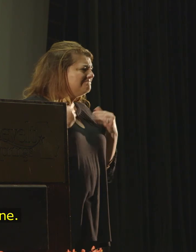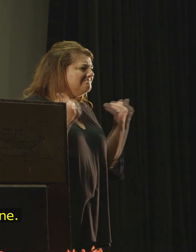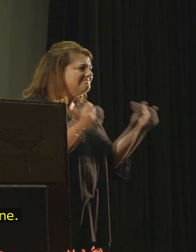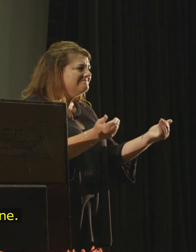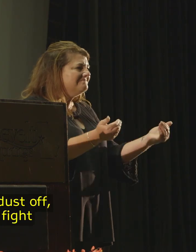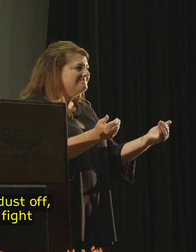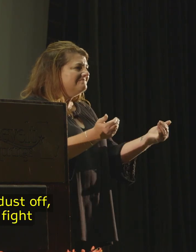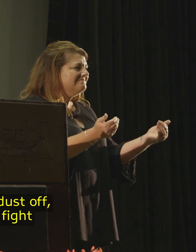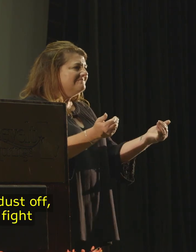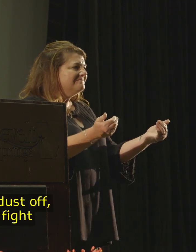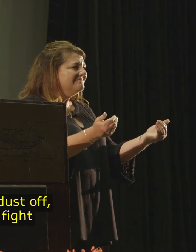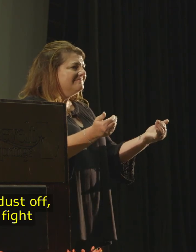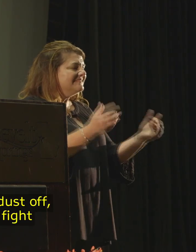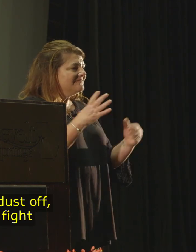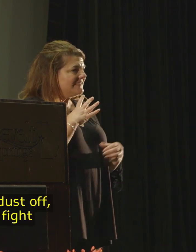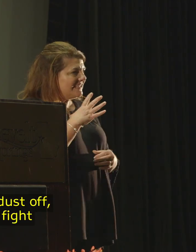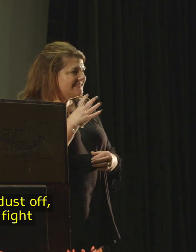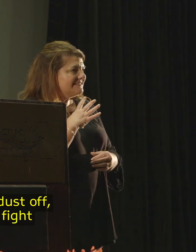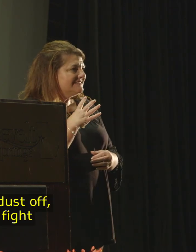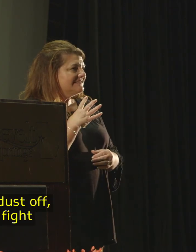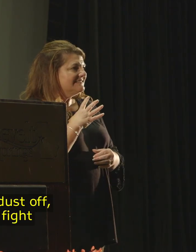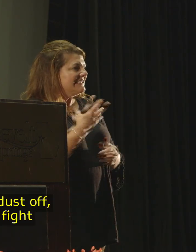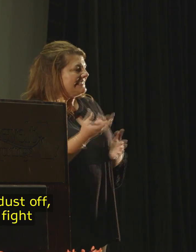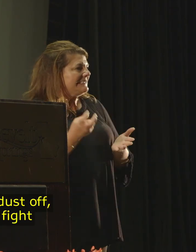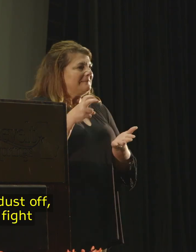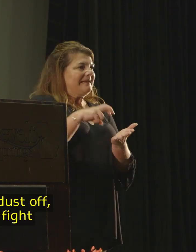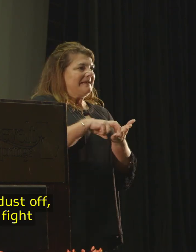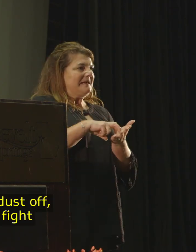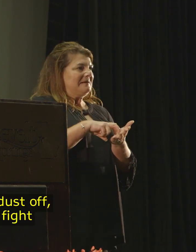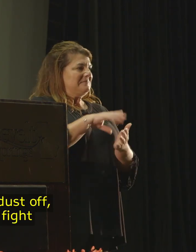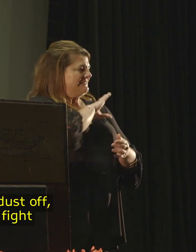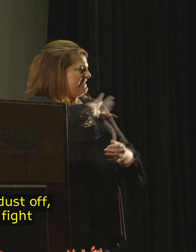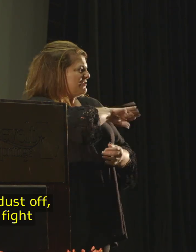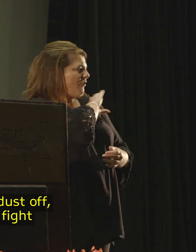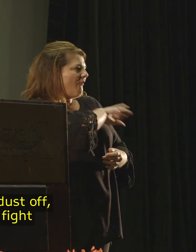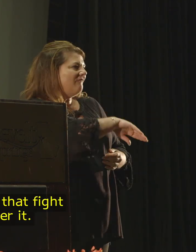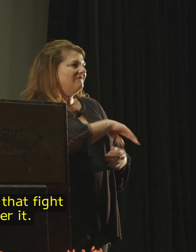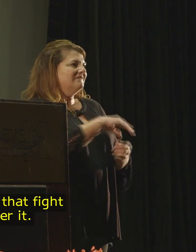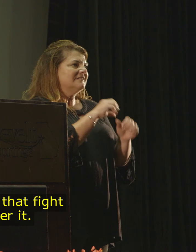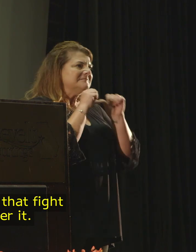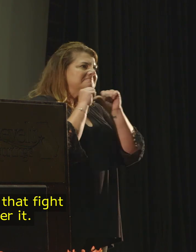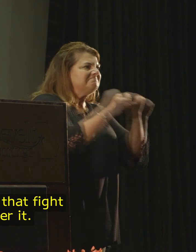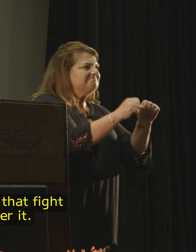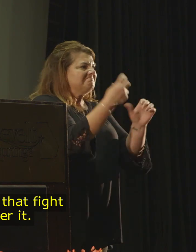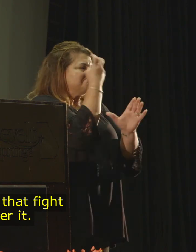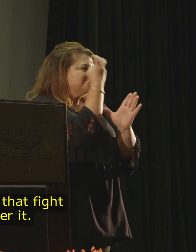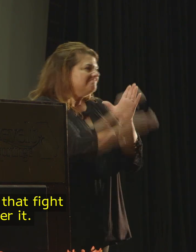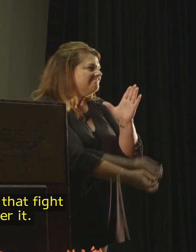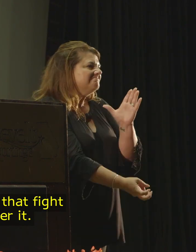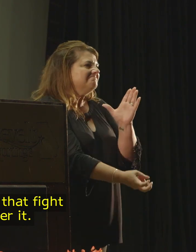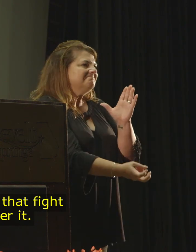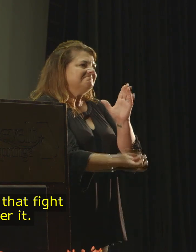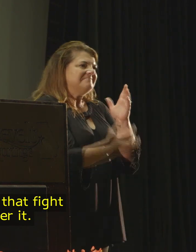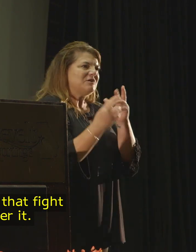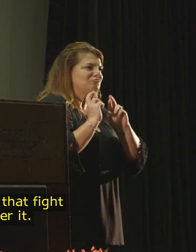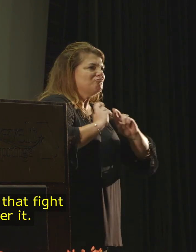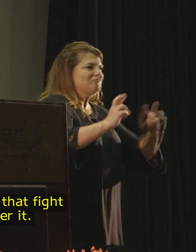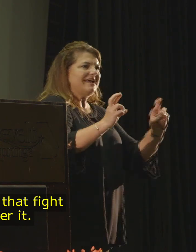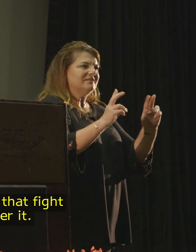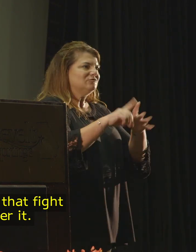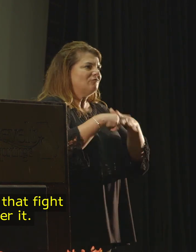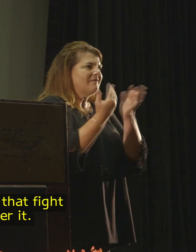That is fine. Get back up. Dust off. Get in that fight, and get back in that fight, and get after it.